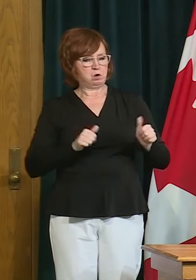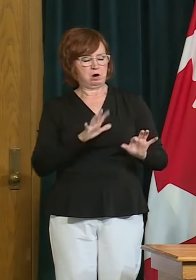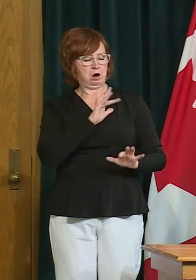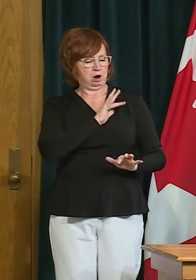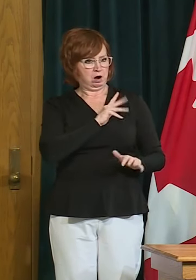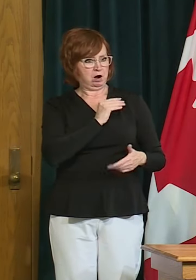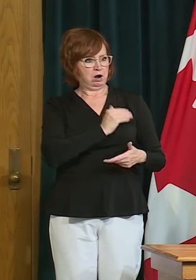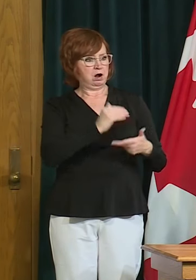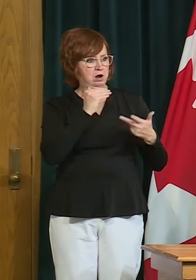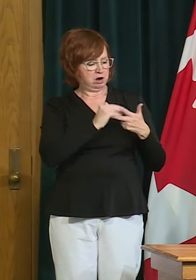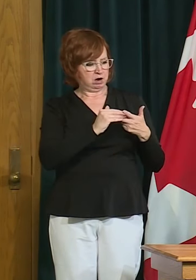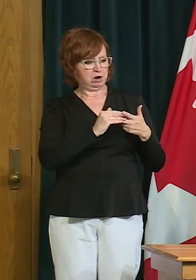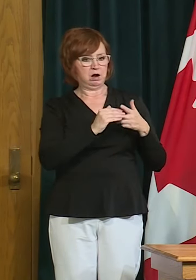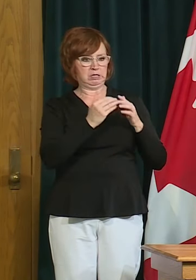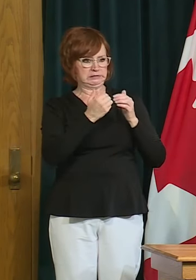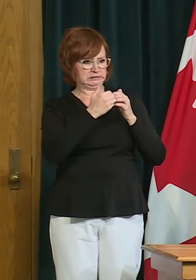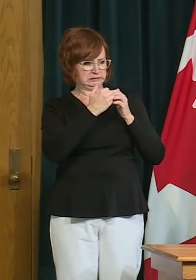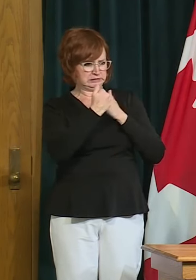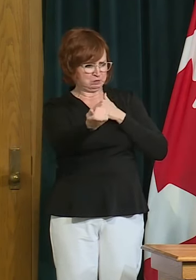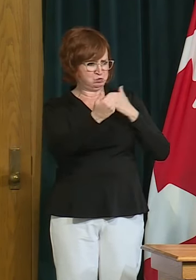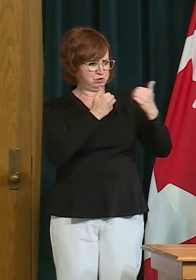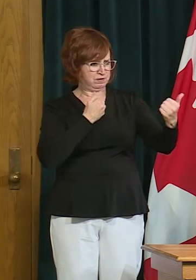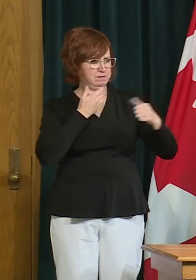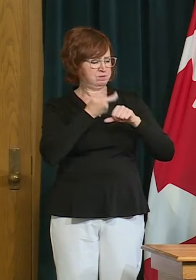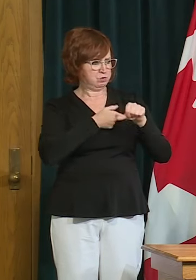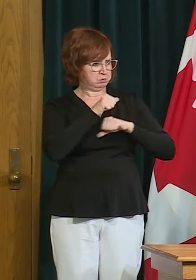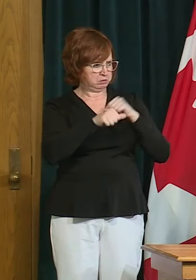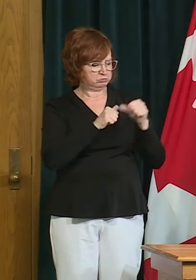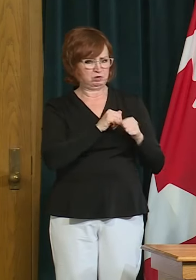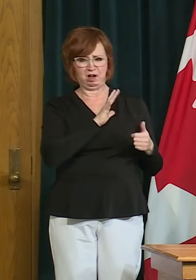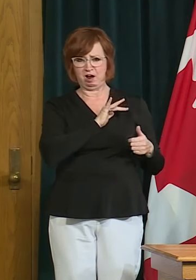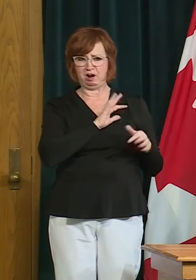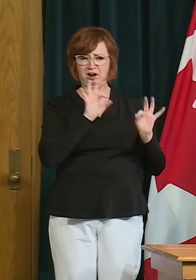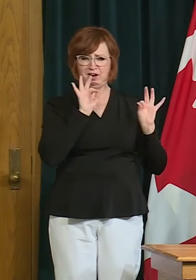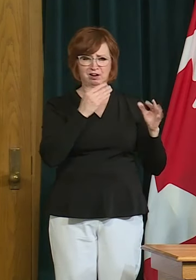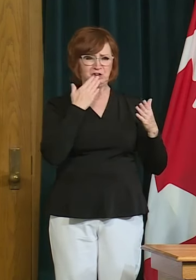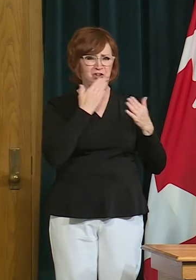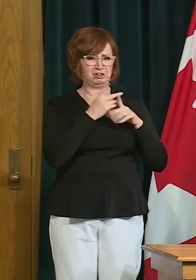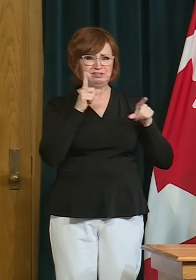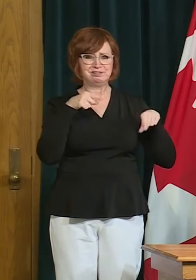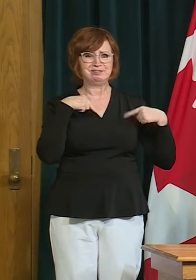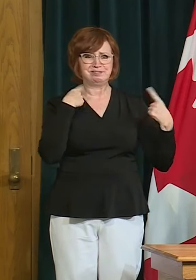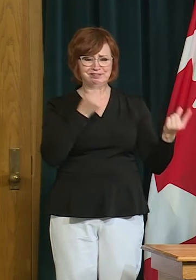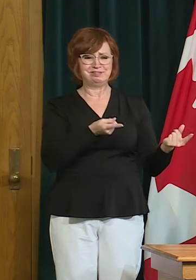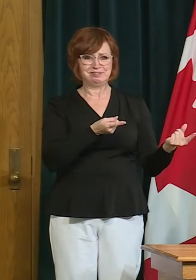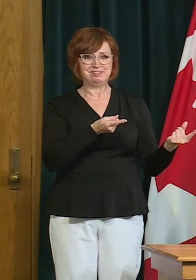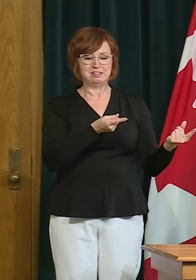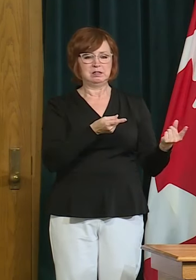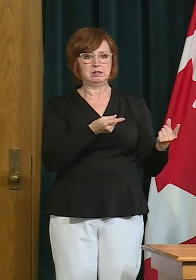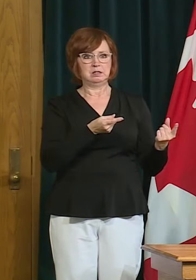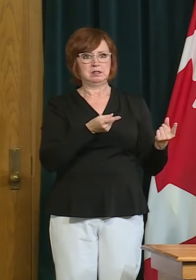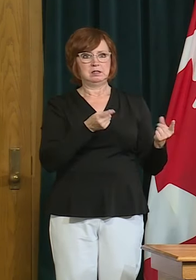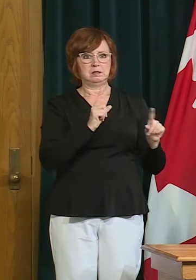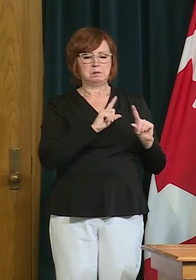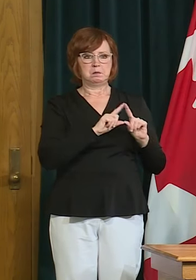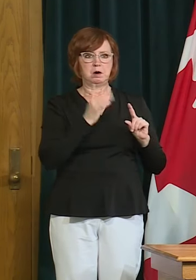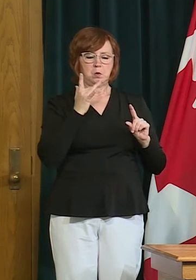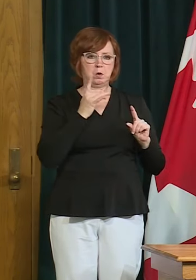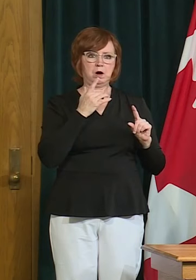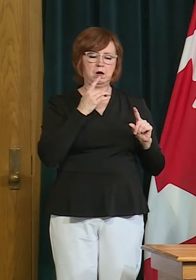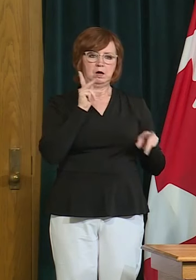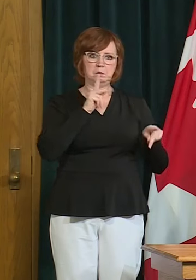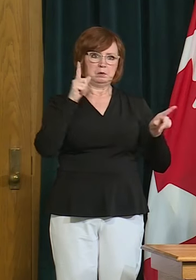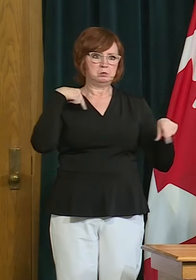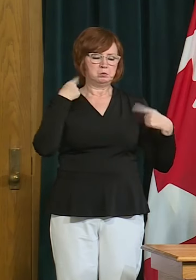success here in saskatchewan is because of the choices that we are making as individuals and and we hear the concerns of parents with